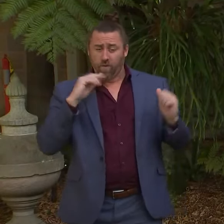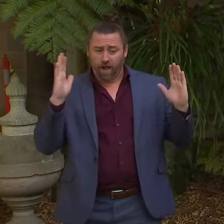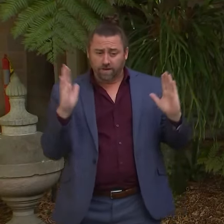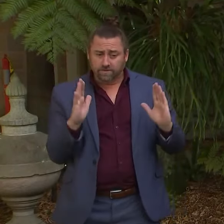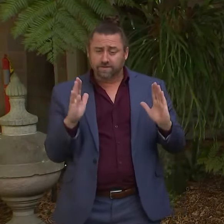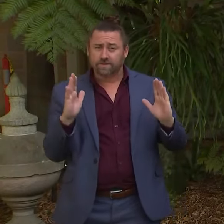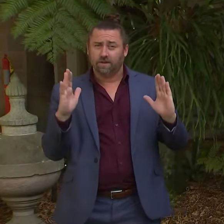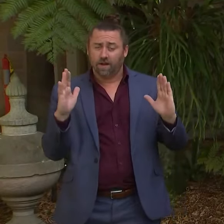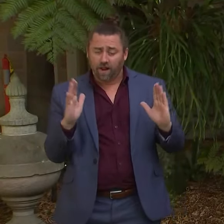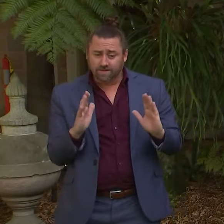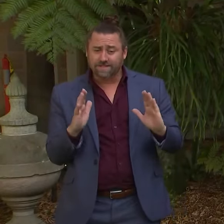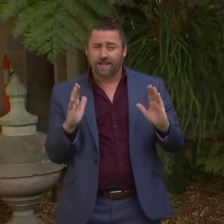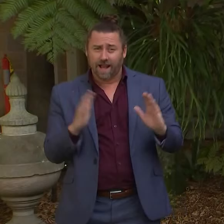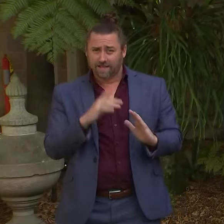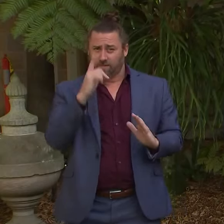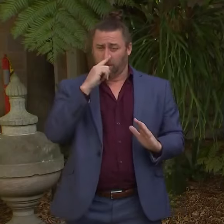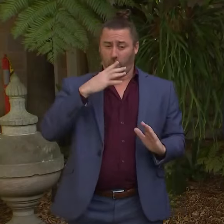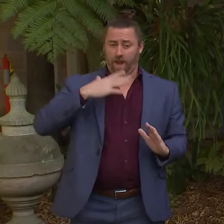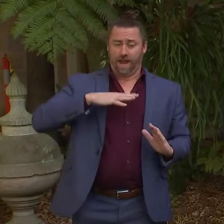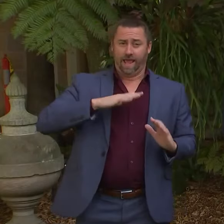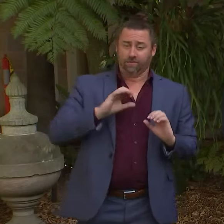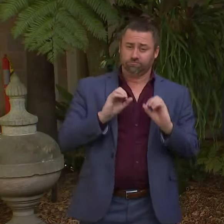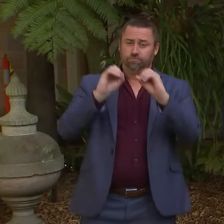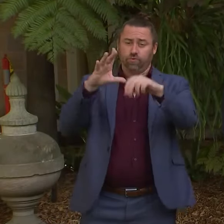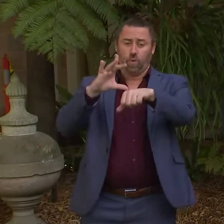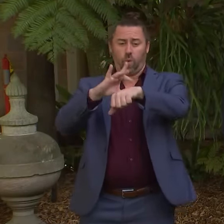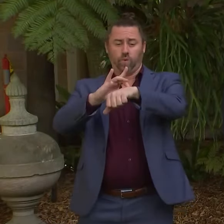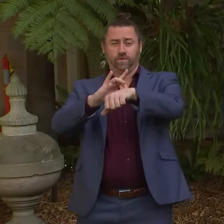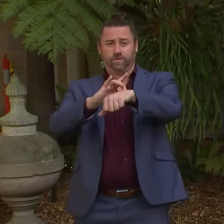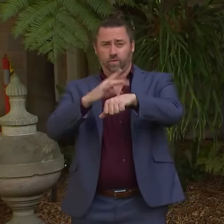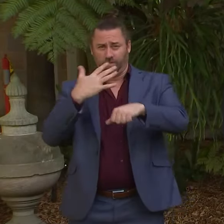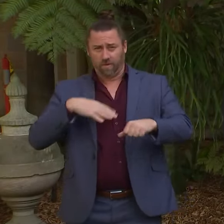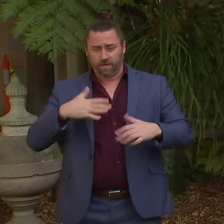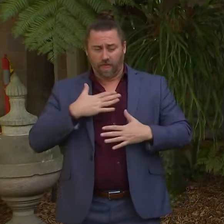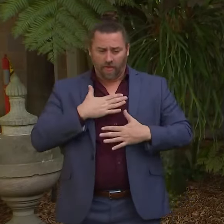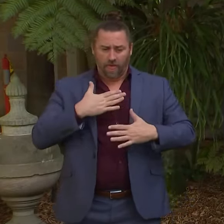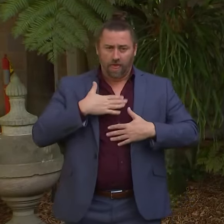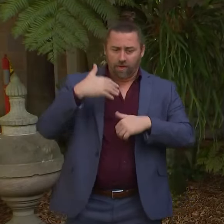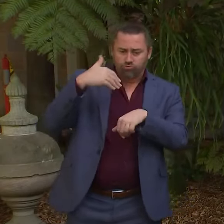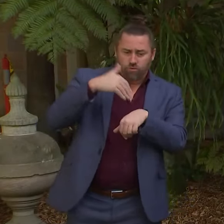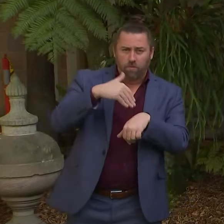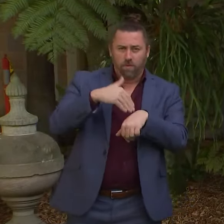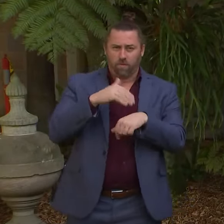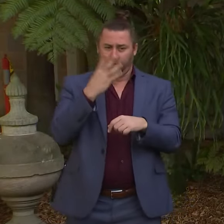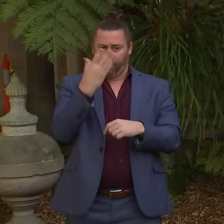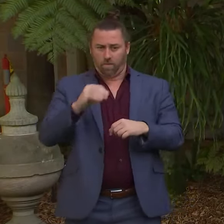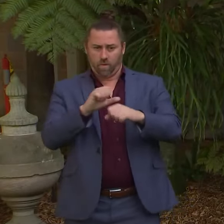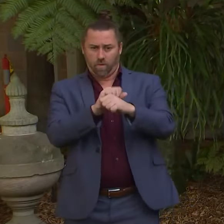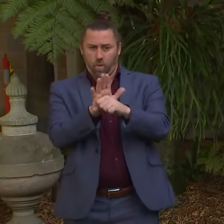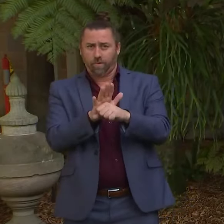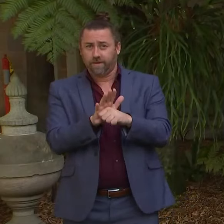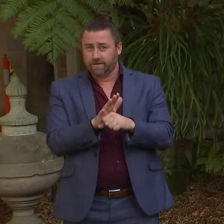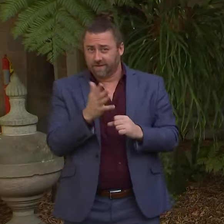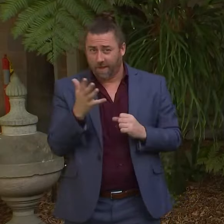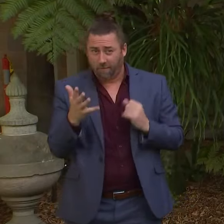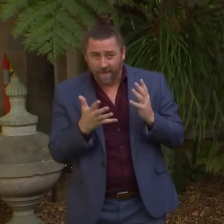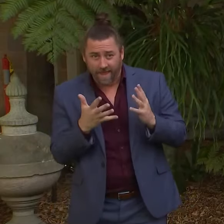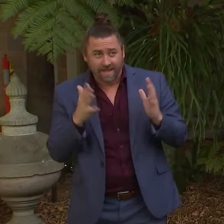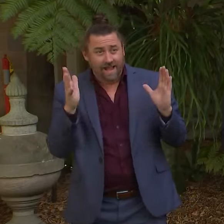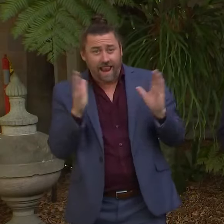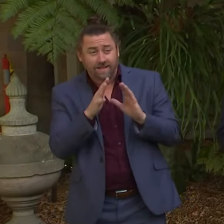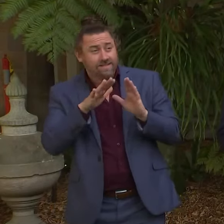that we see a decline in our hospitalisations because that shows a decline in people who are becoming